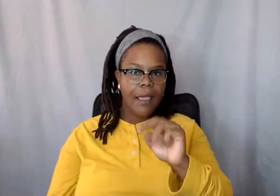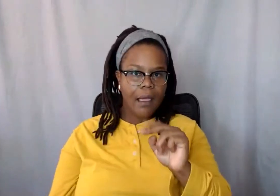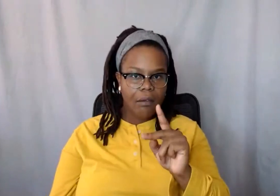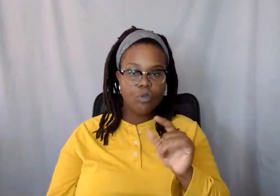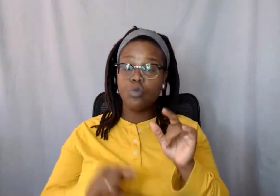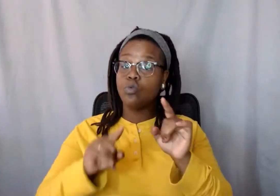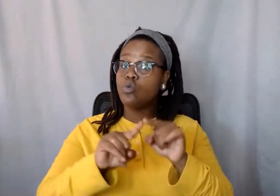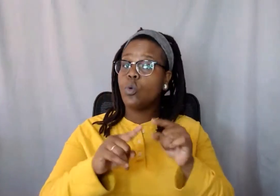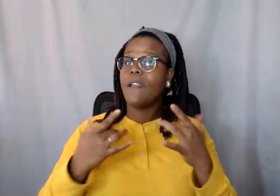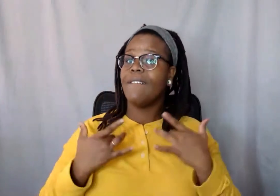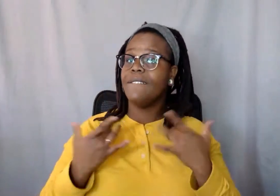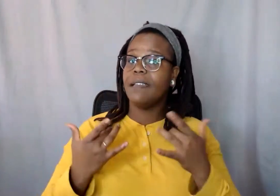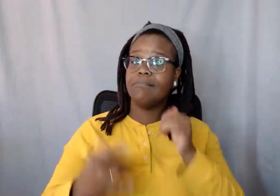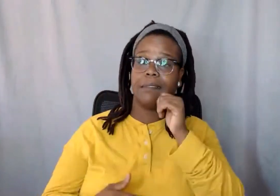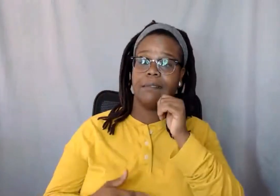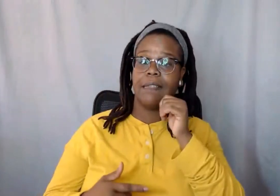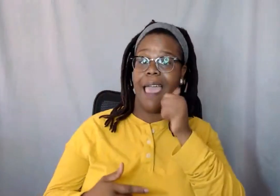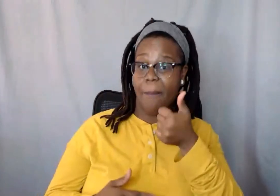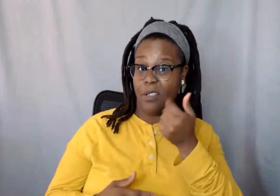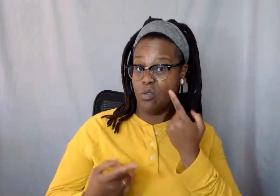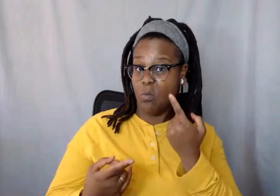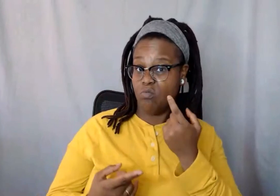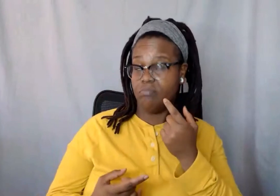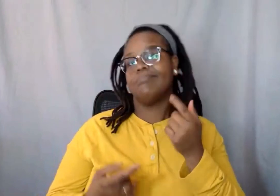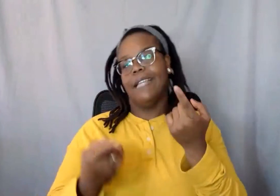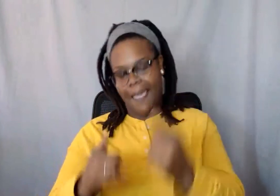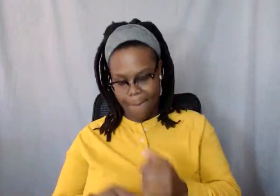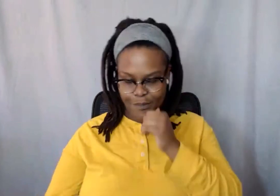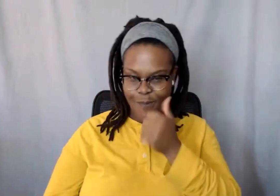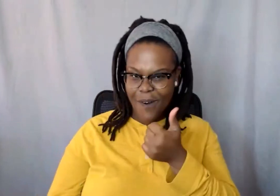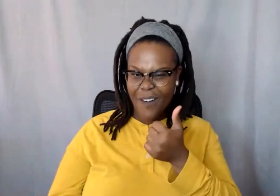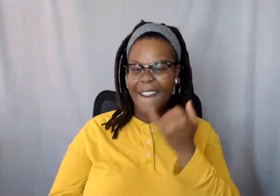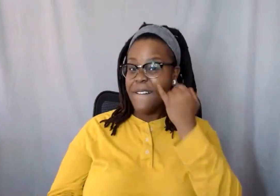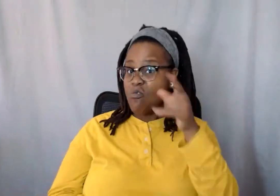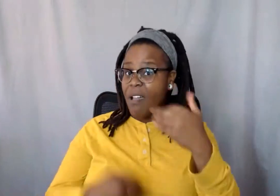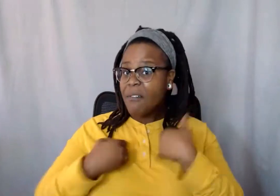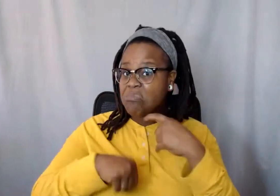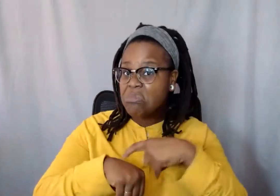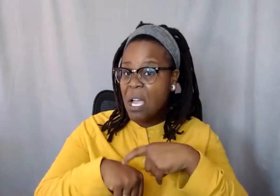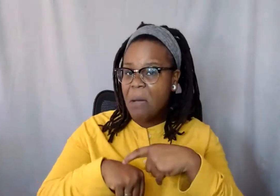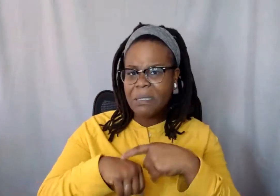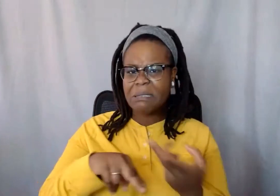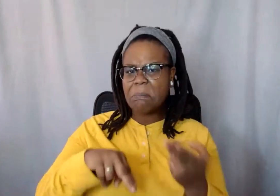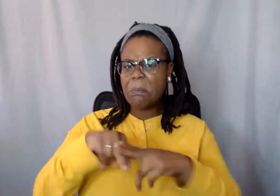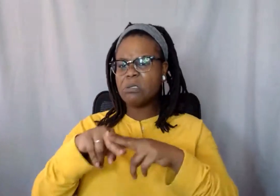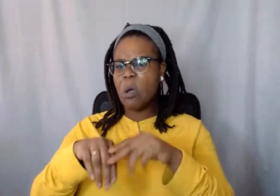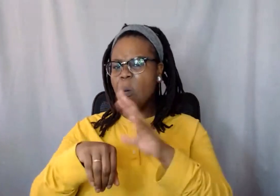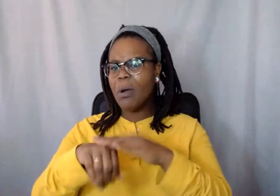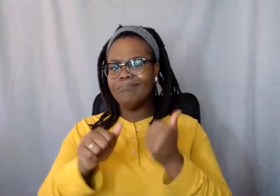tomorrow if you have time, but it just sort of builds on what the two guests have shared in terms of opportunities